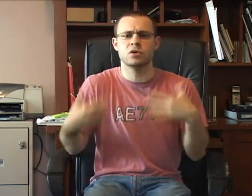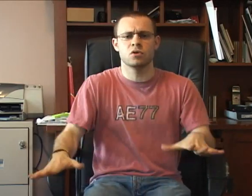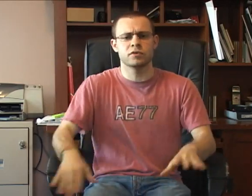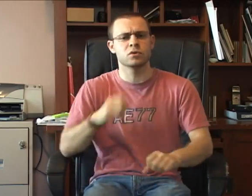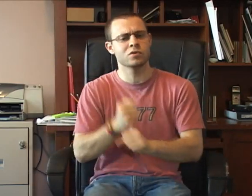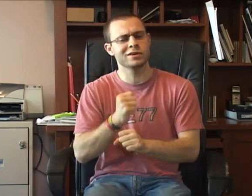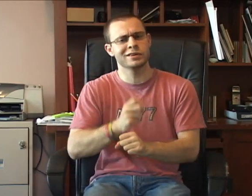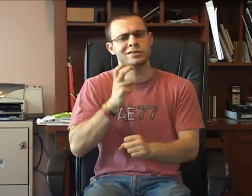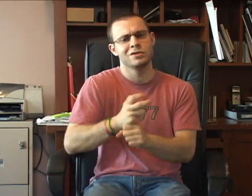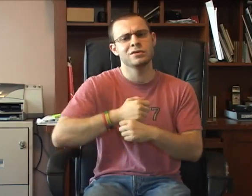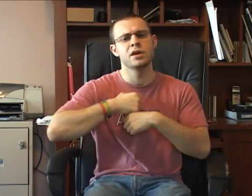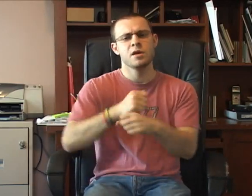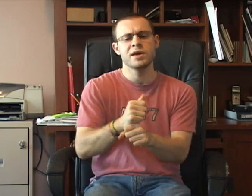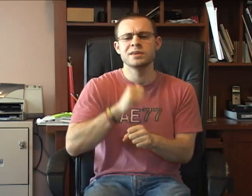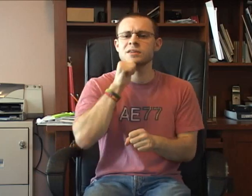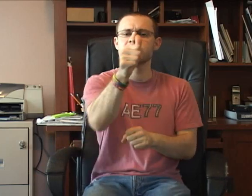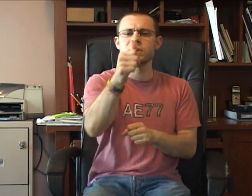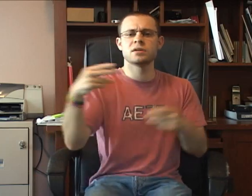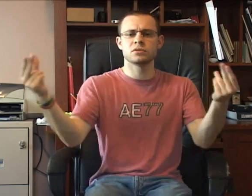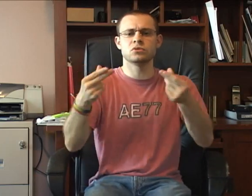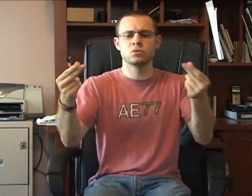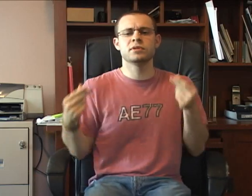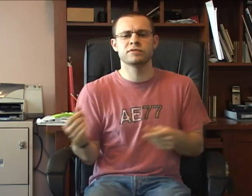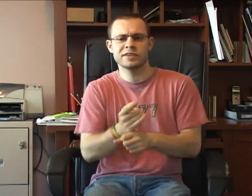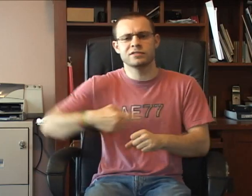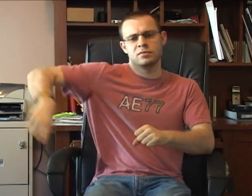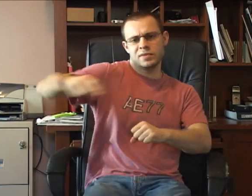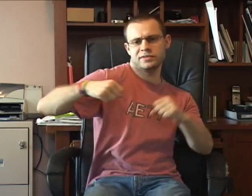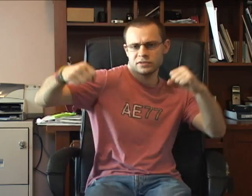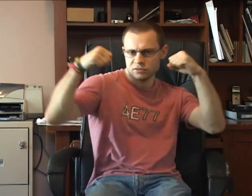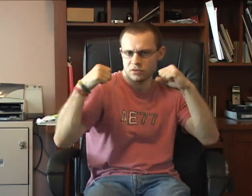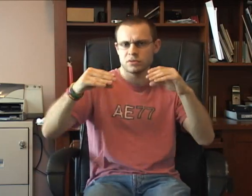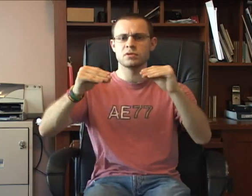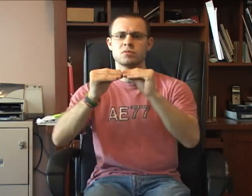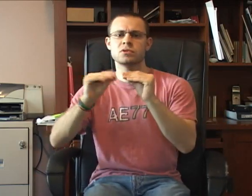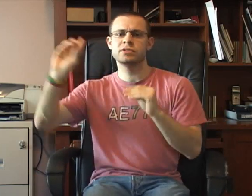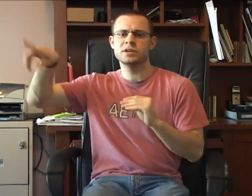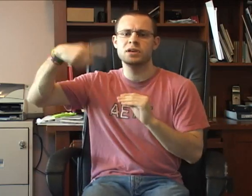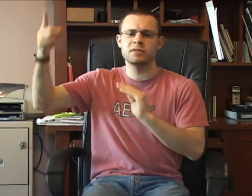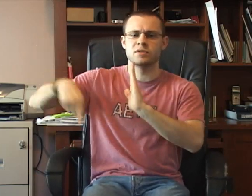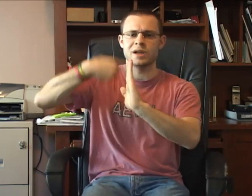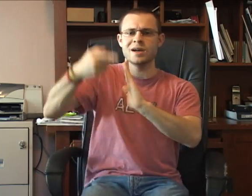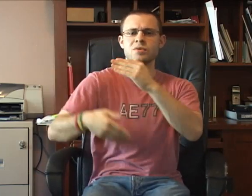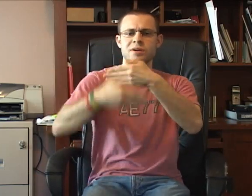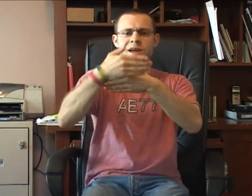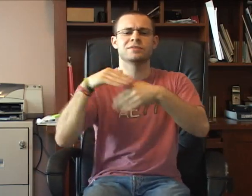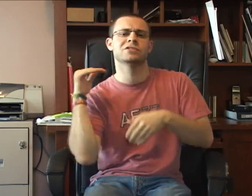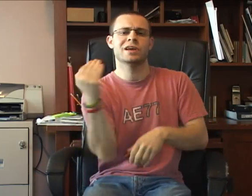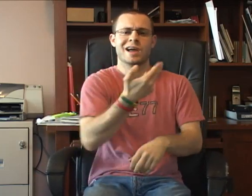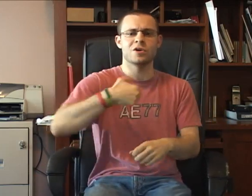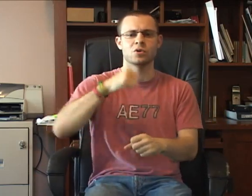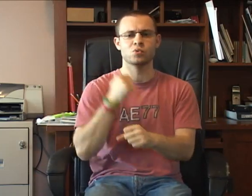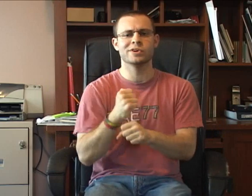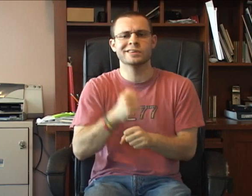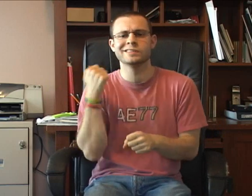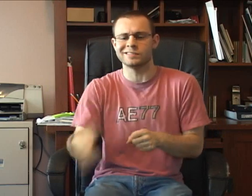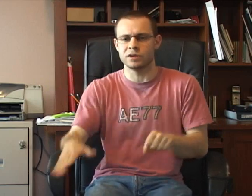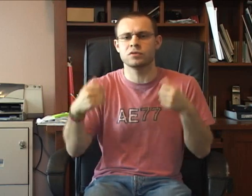over Work it other, make it better Do it faster, makes us hunger All than ever Hour after hour Work is never